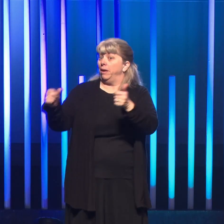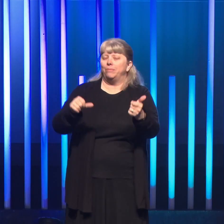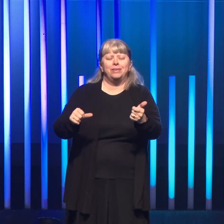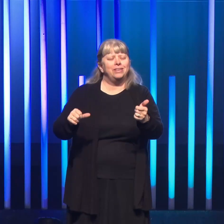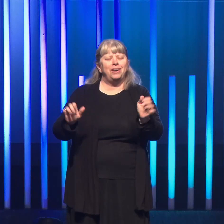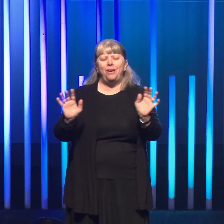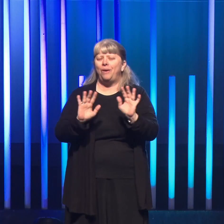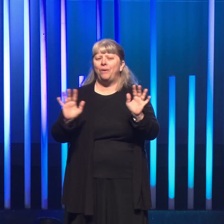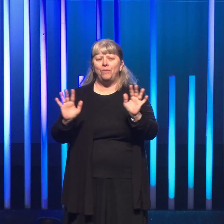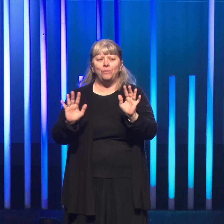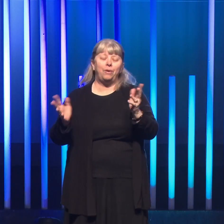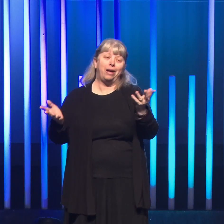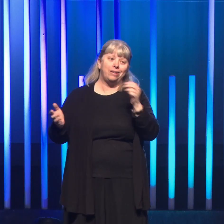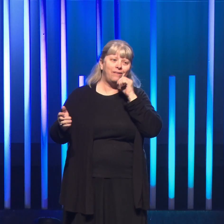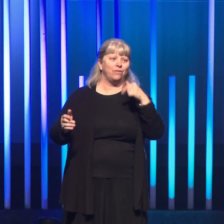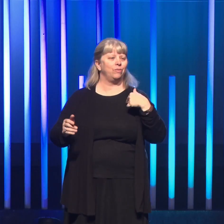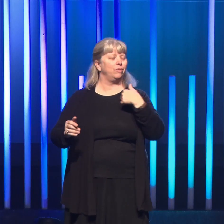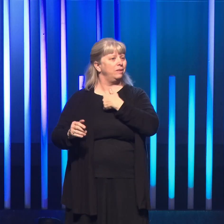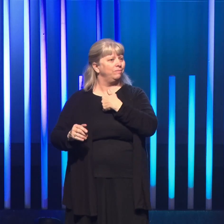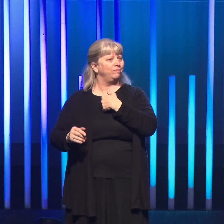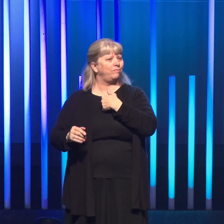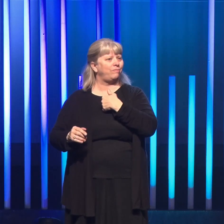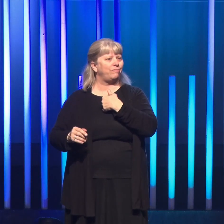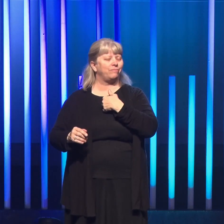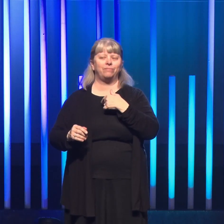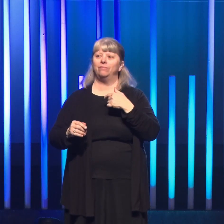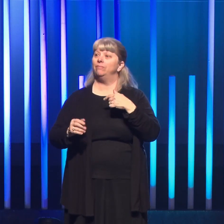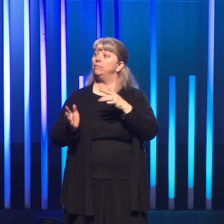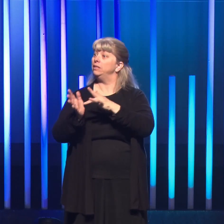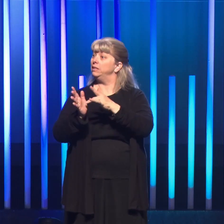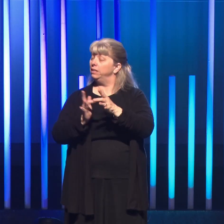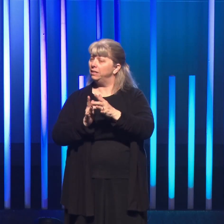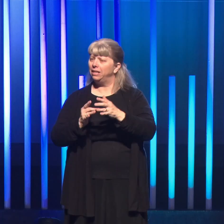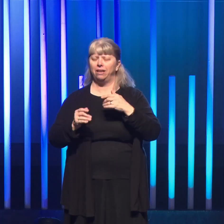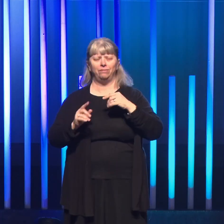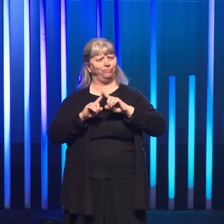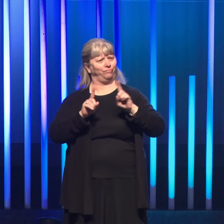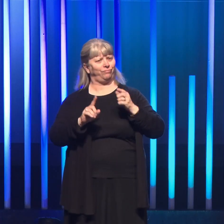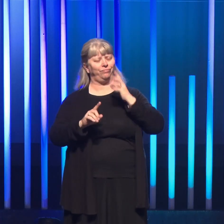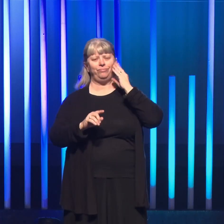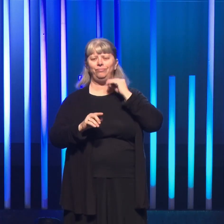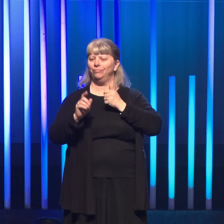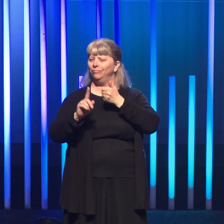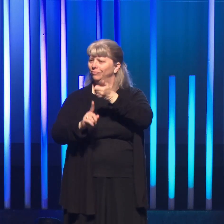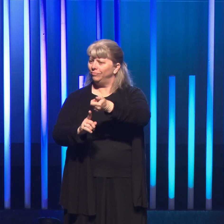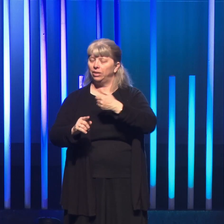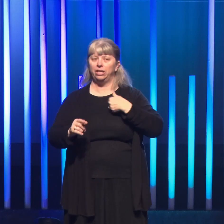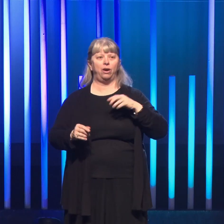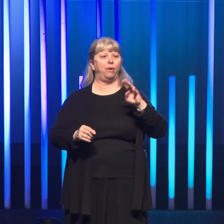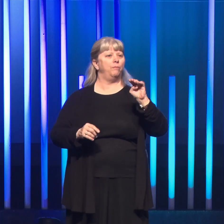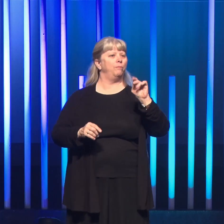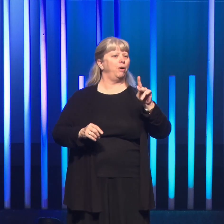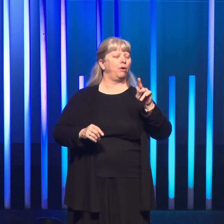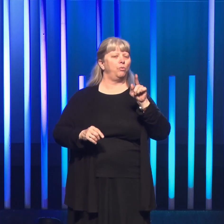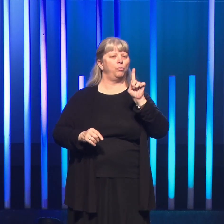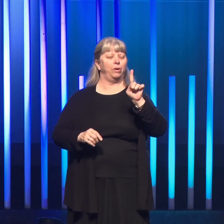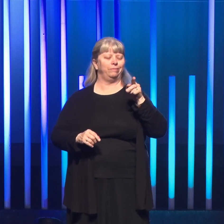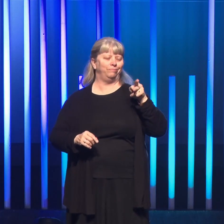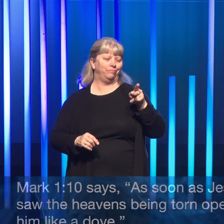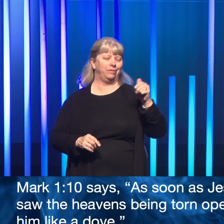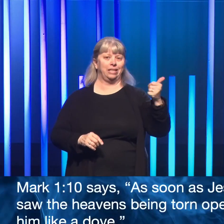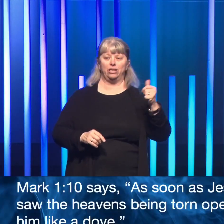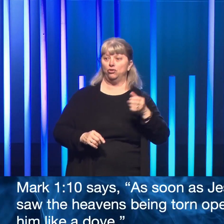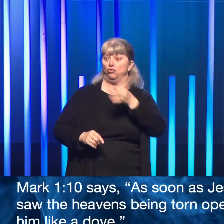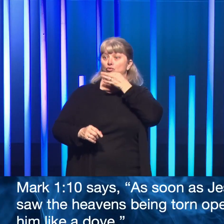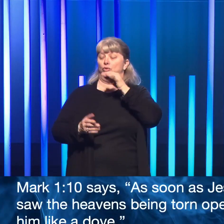No. Well, not for us at least. But it was Jesus who had a different experience. Mark 1.10 says that as soon